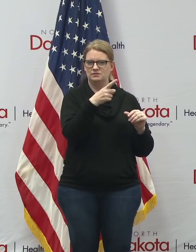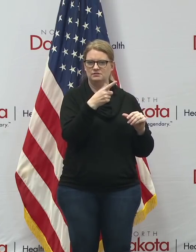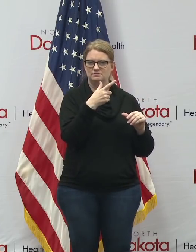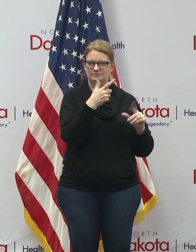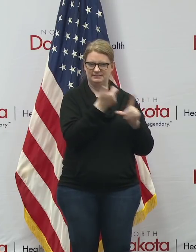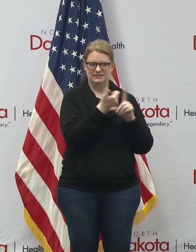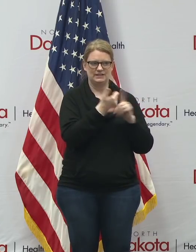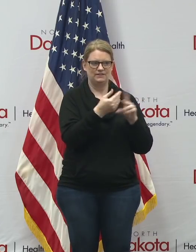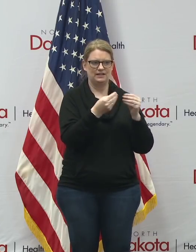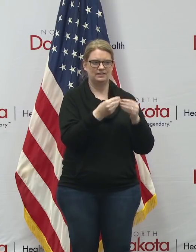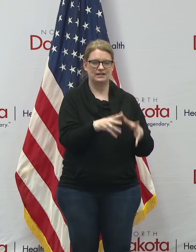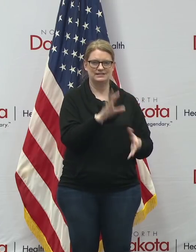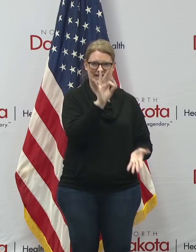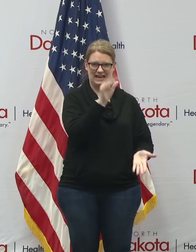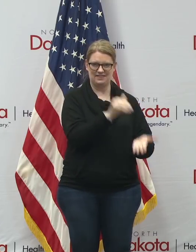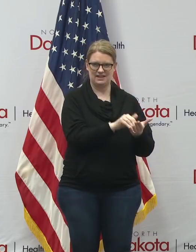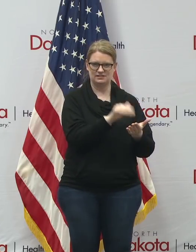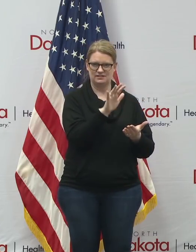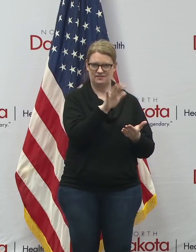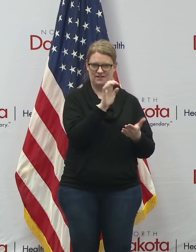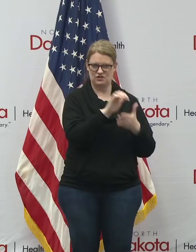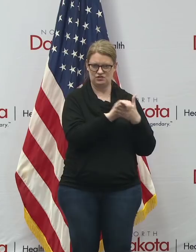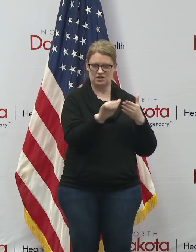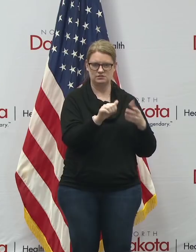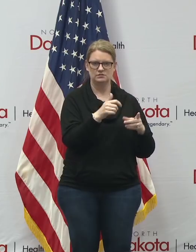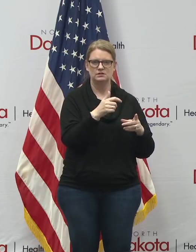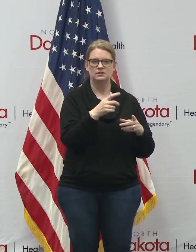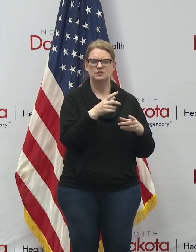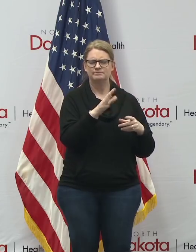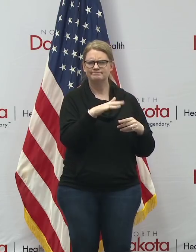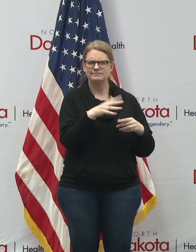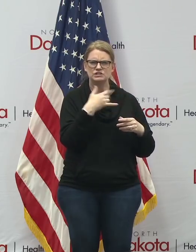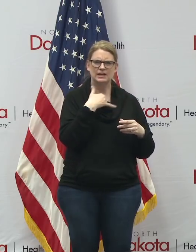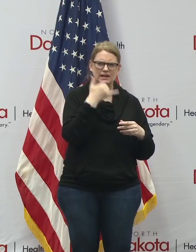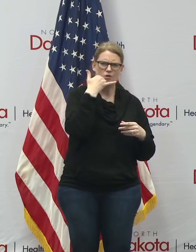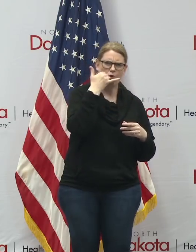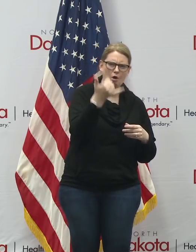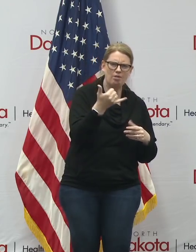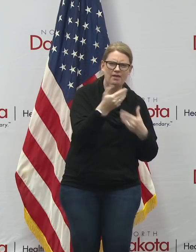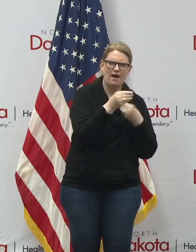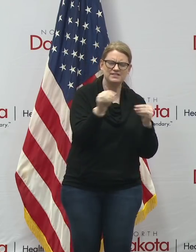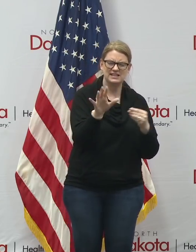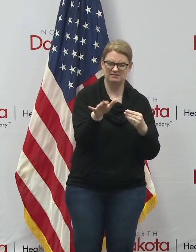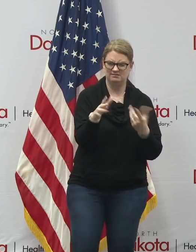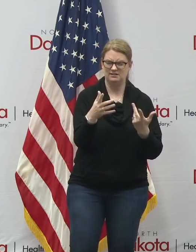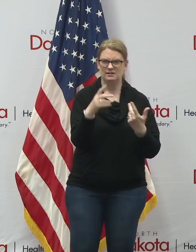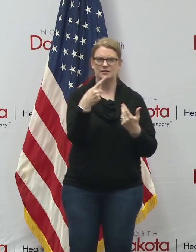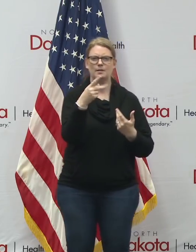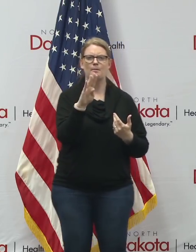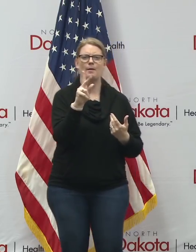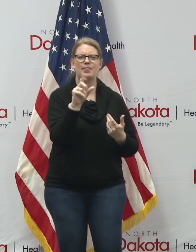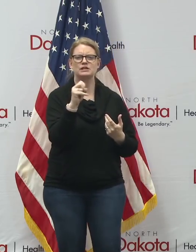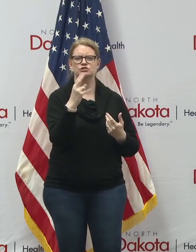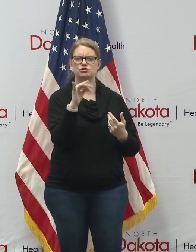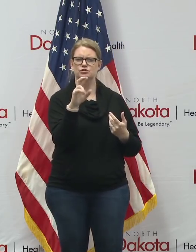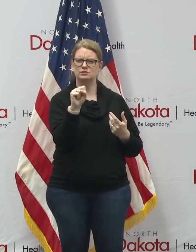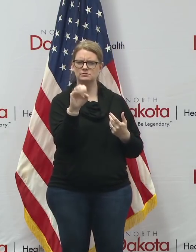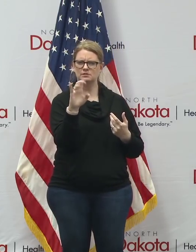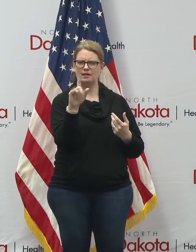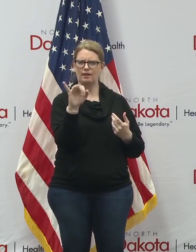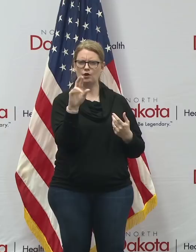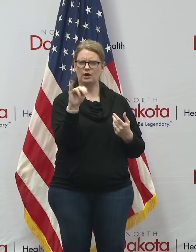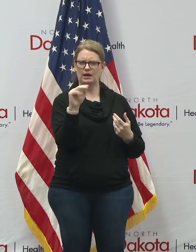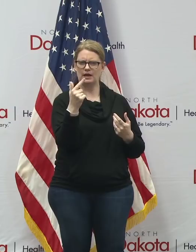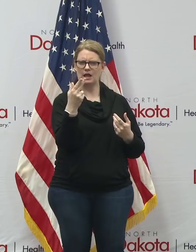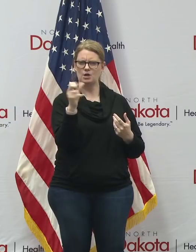nine thousand five hundred dollars who called our office because she had heard in the media that the publisher's clearinghouse scam